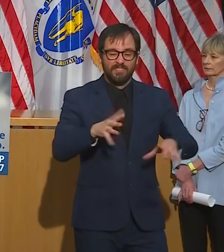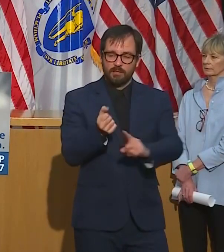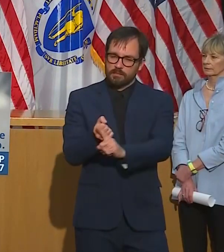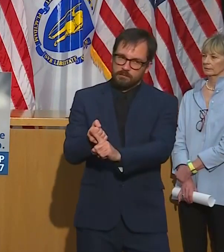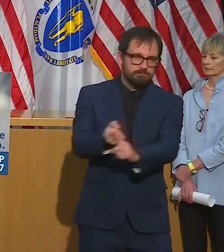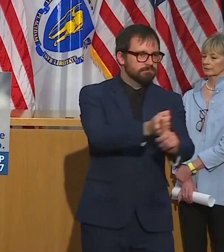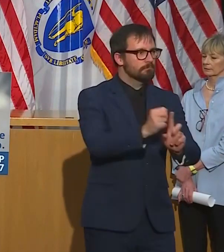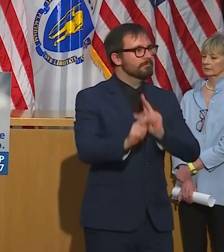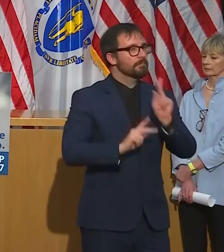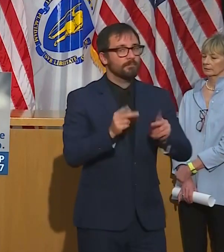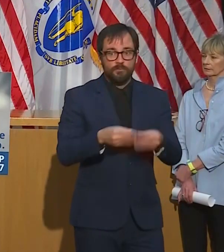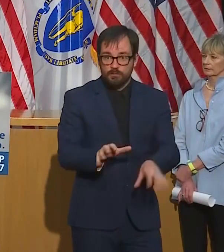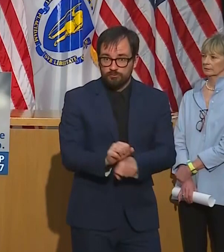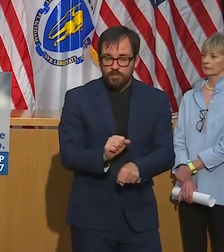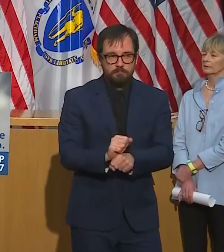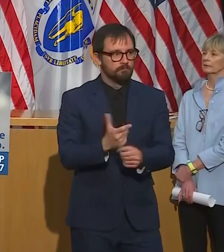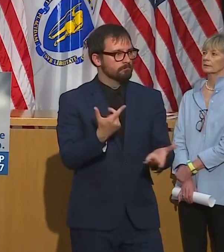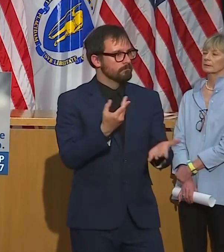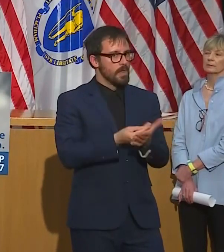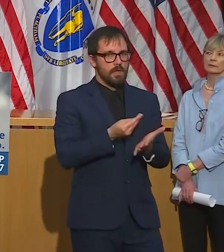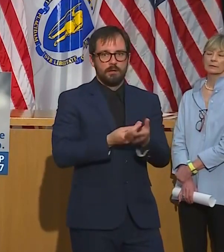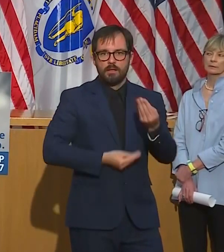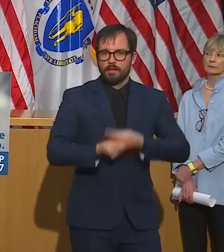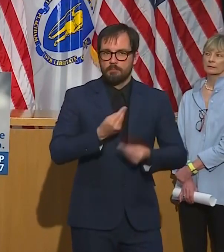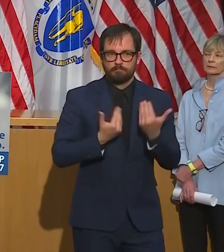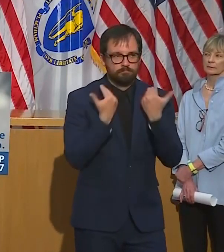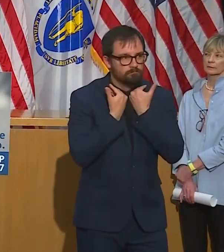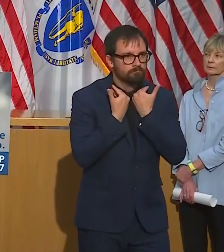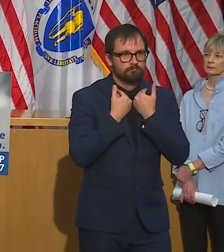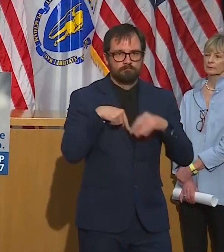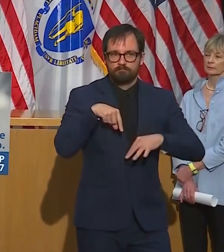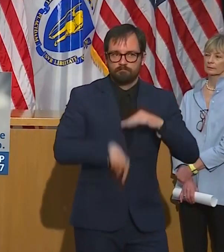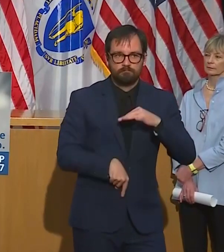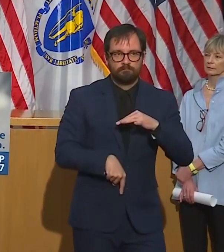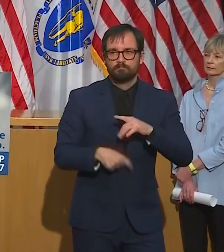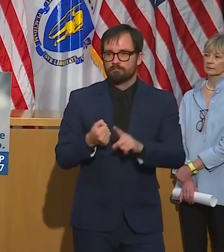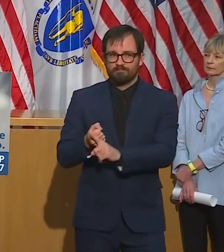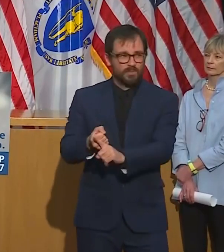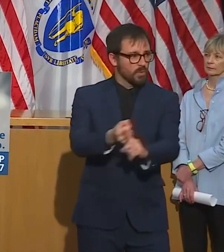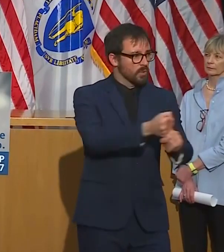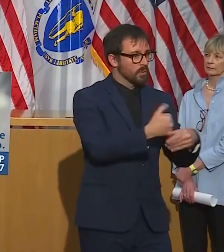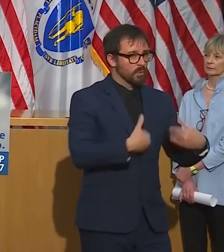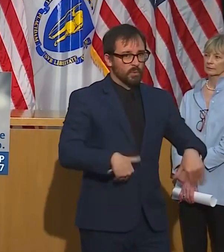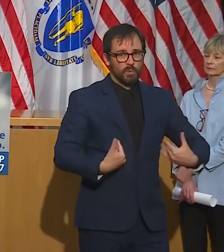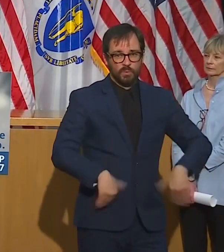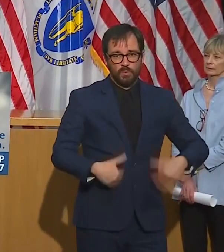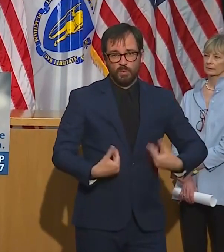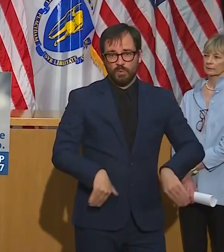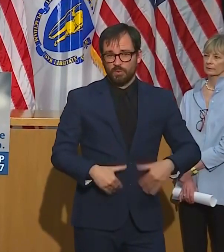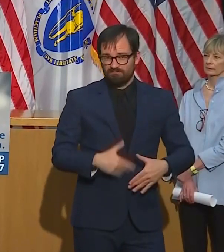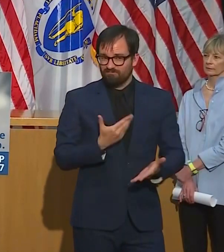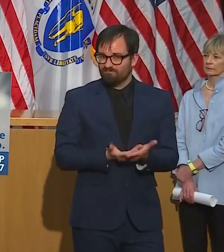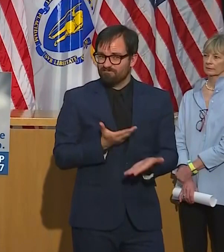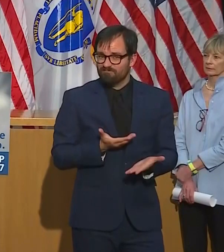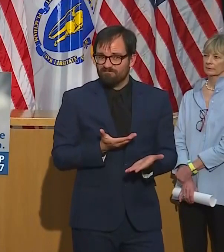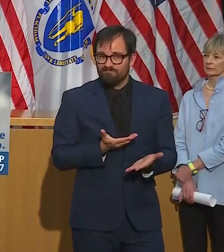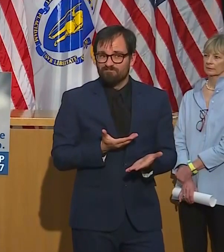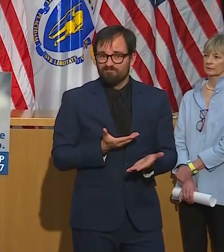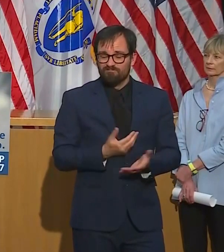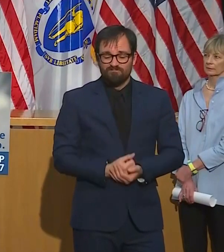job. In total, over 650,000 new claims have been filed since March 15th.